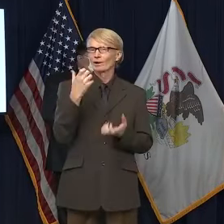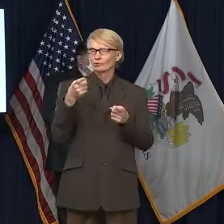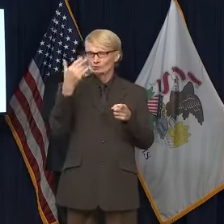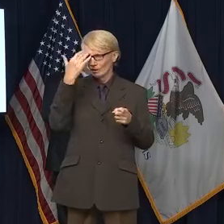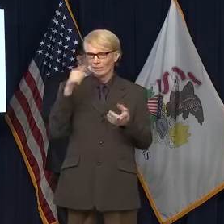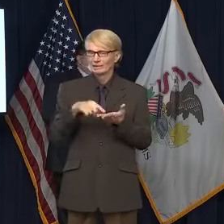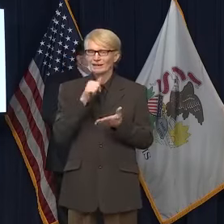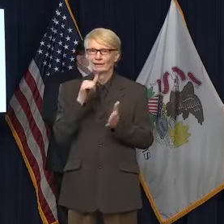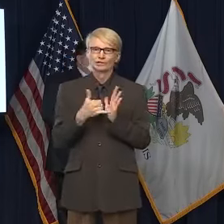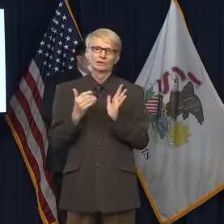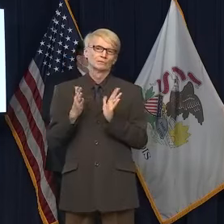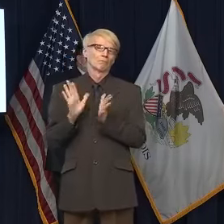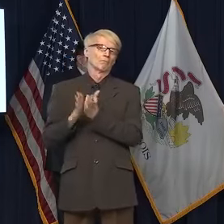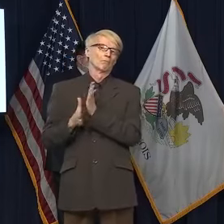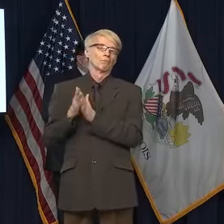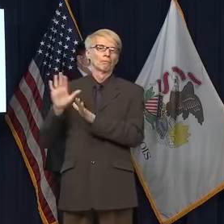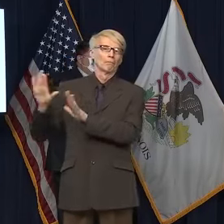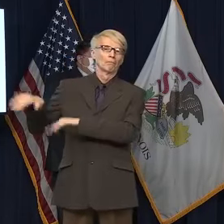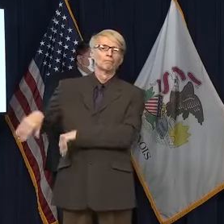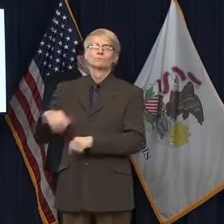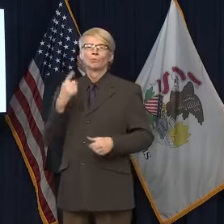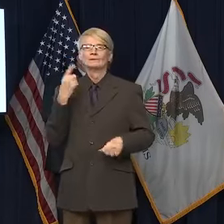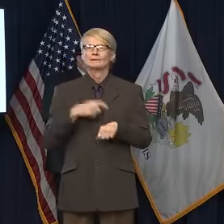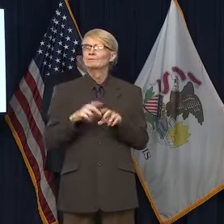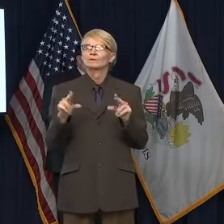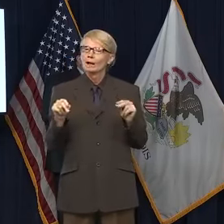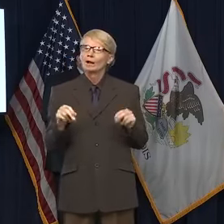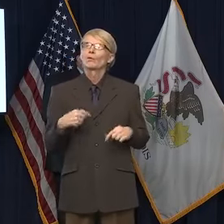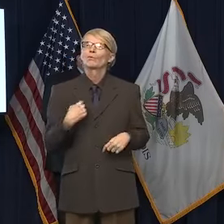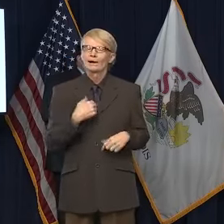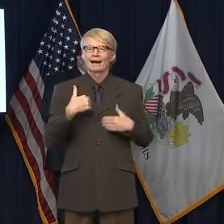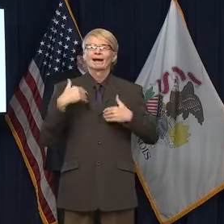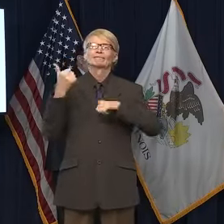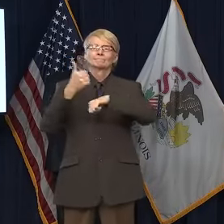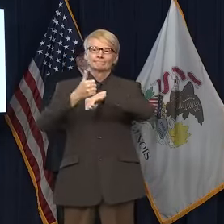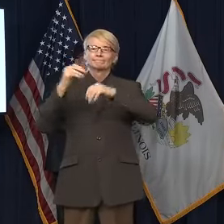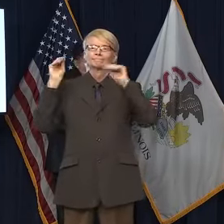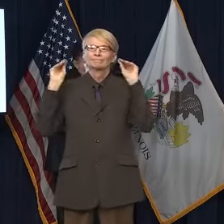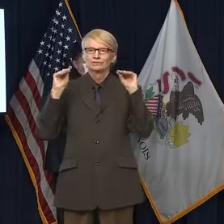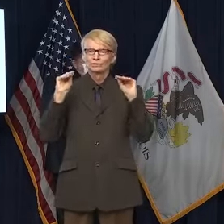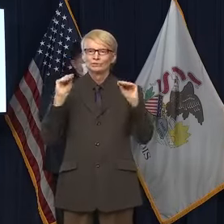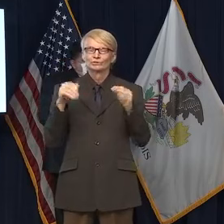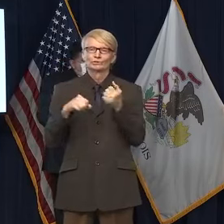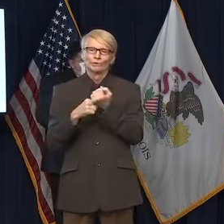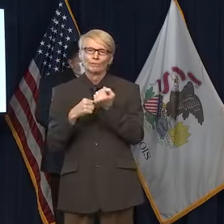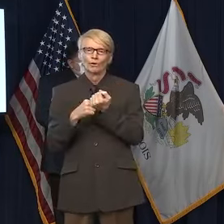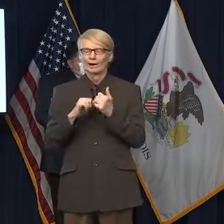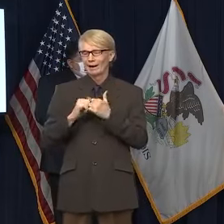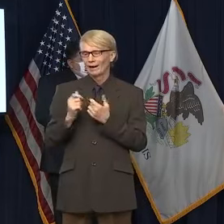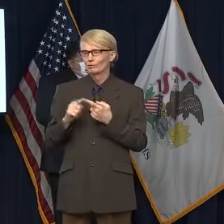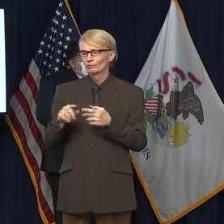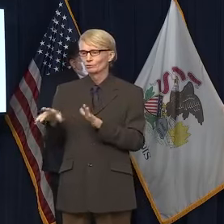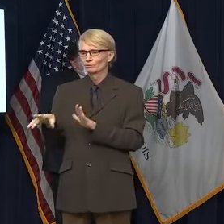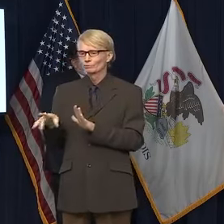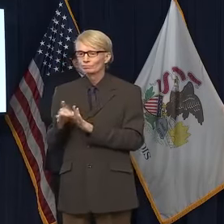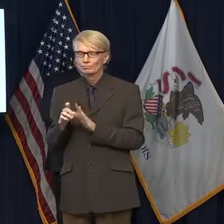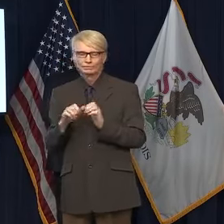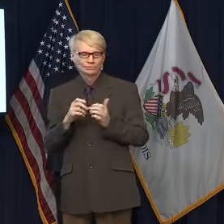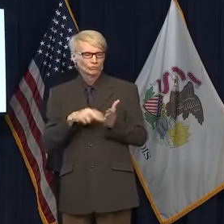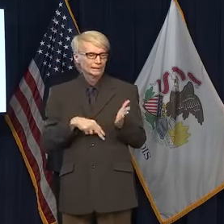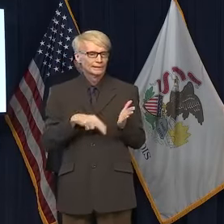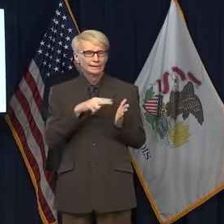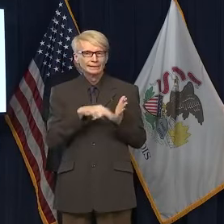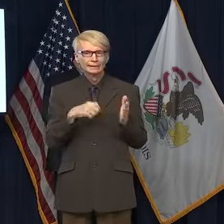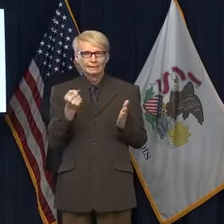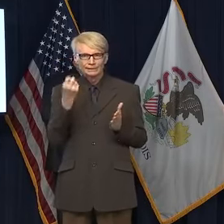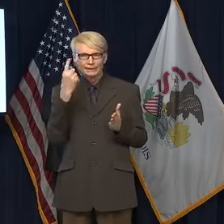In addition to closing the gap on devices, these events will provide on-site support to help families access low-cost internet service and digital literacy